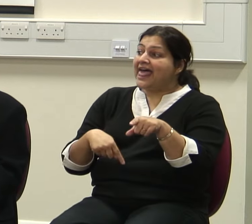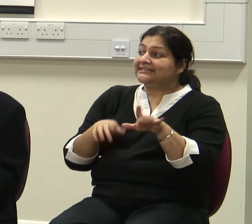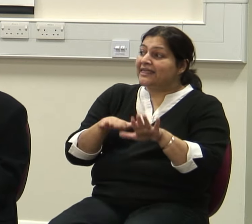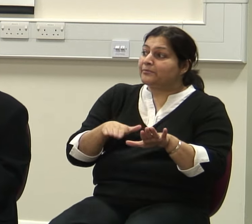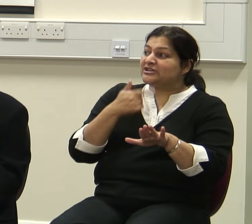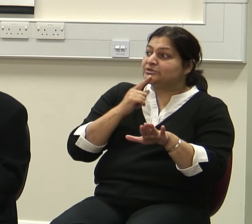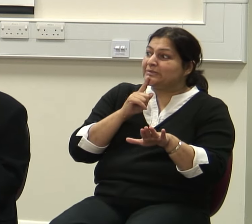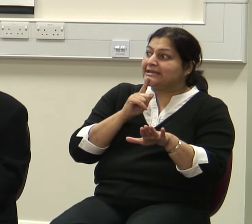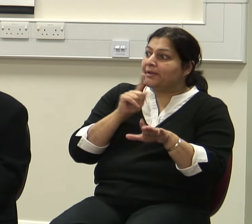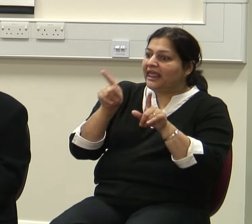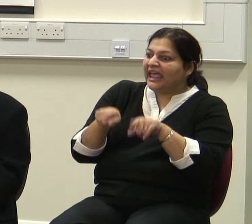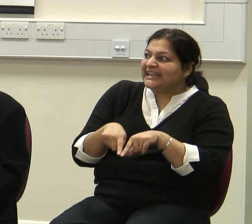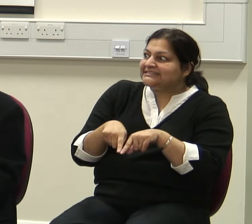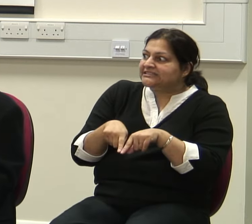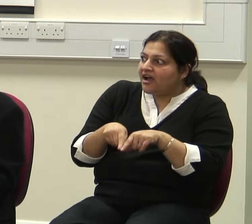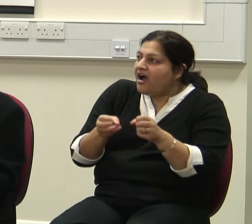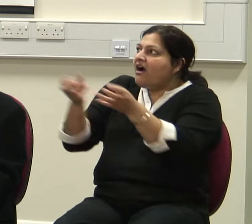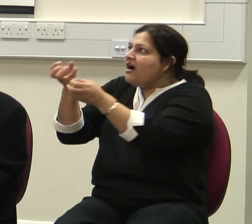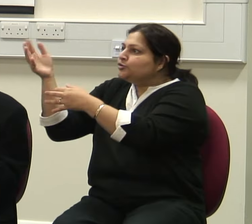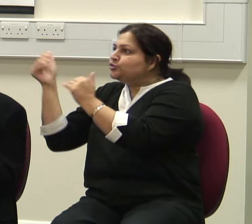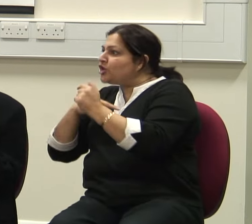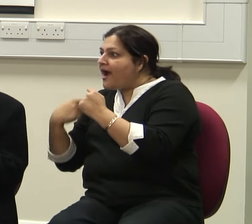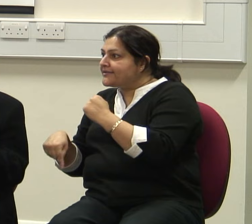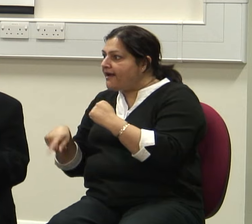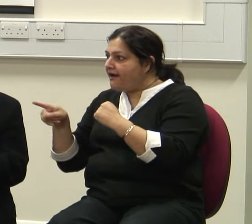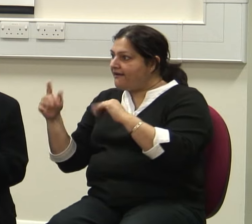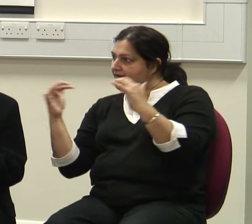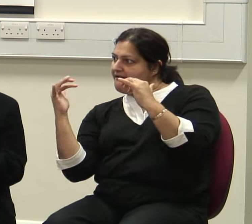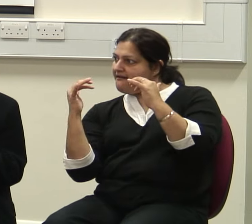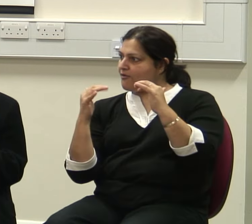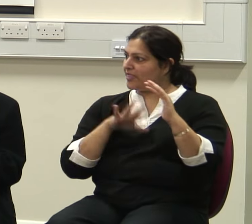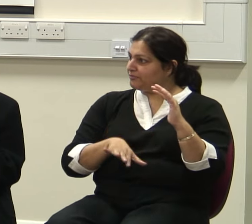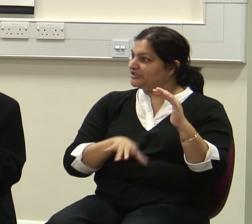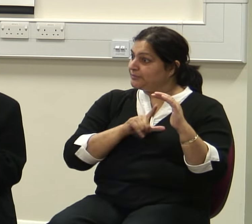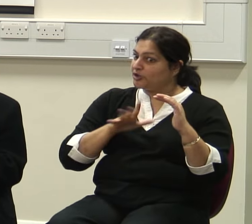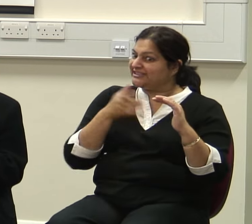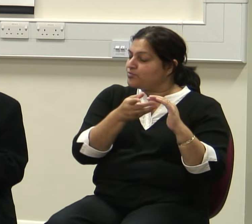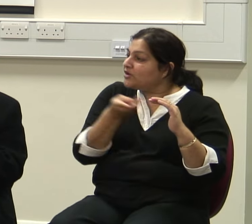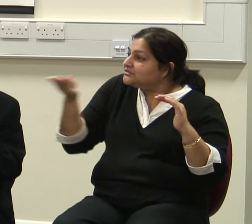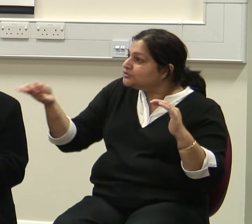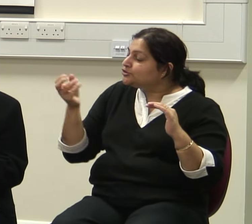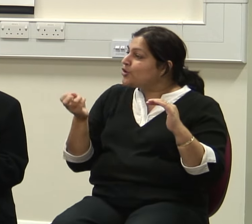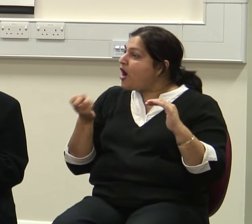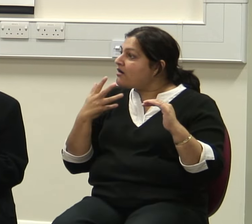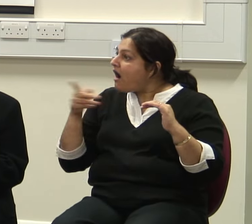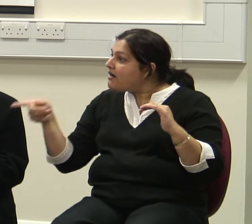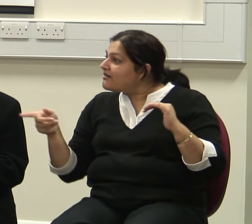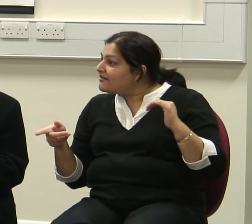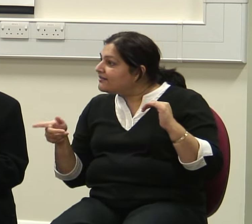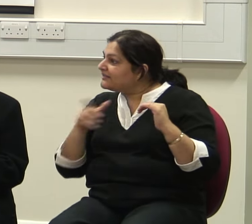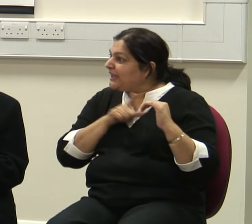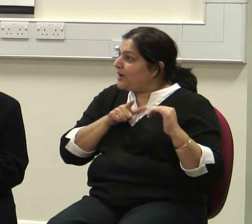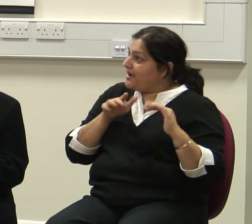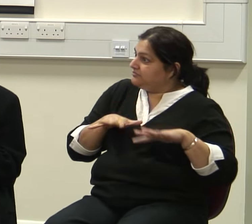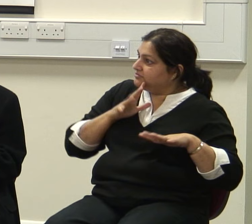That's how they got Hong Kong. Now, you have to know history to appreciate the absurdity of what is called the medical model.